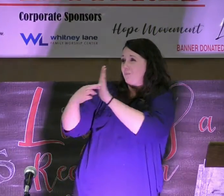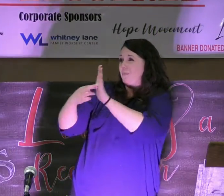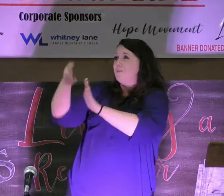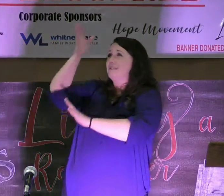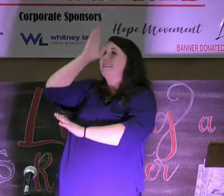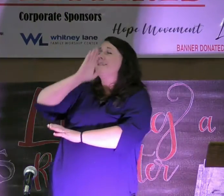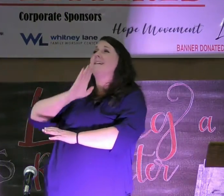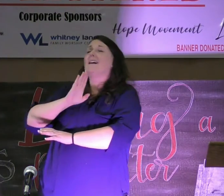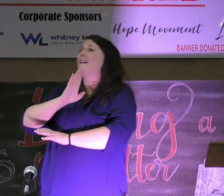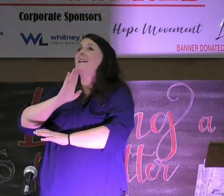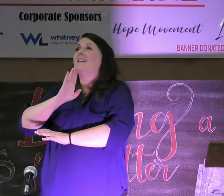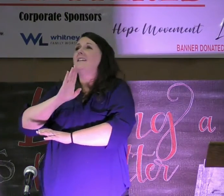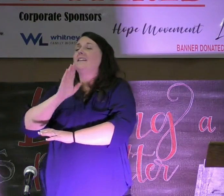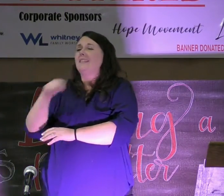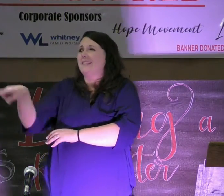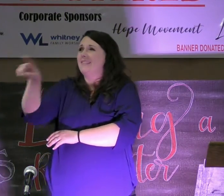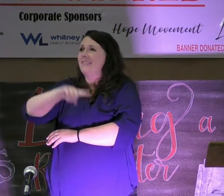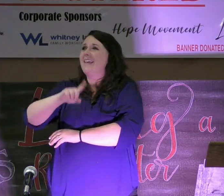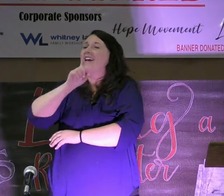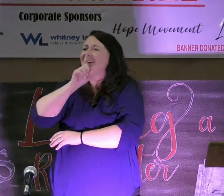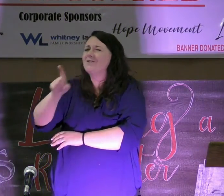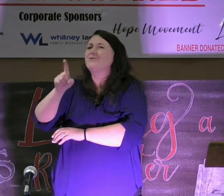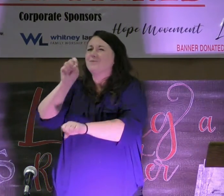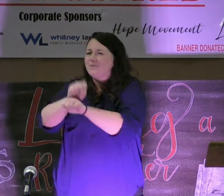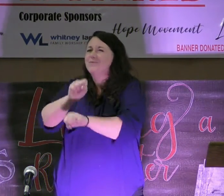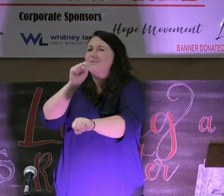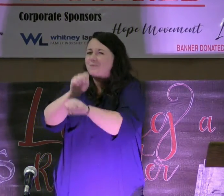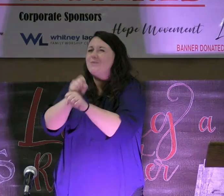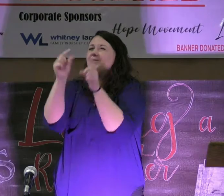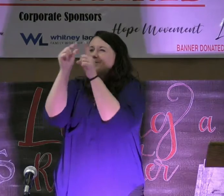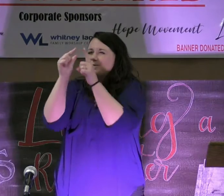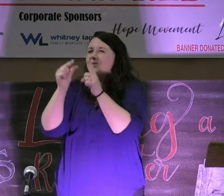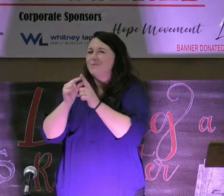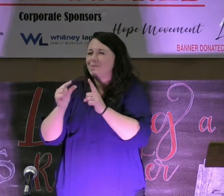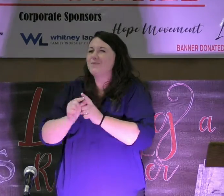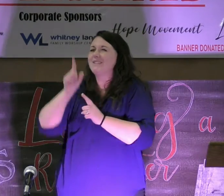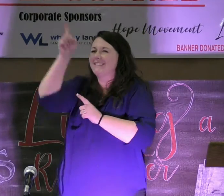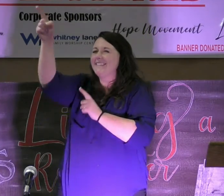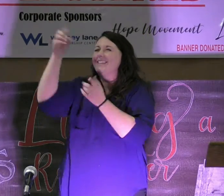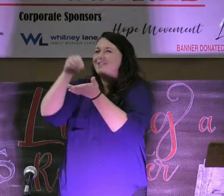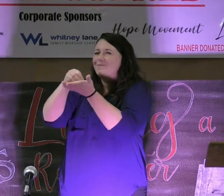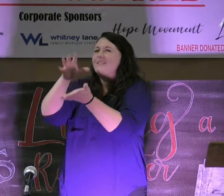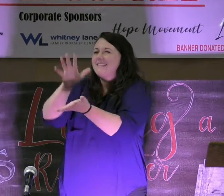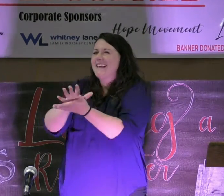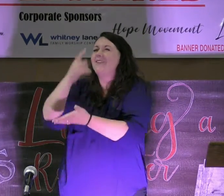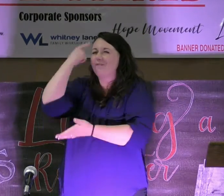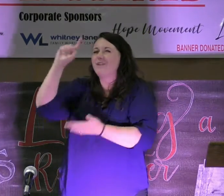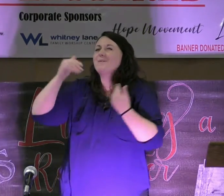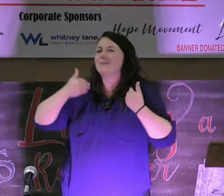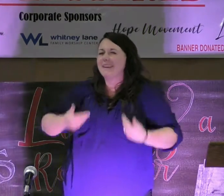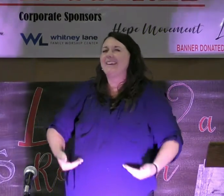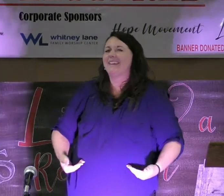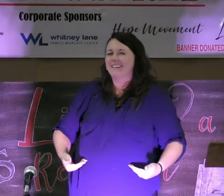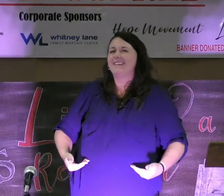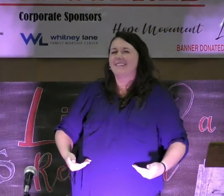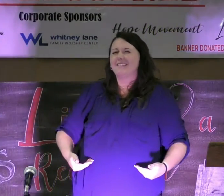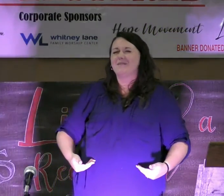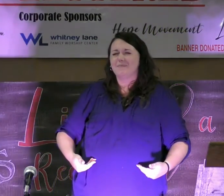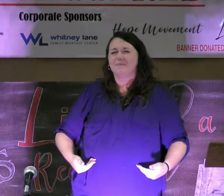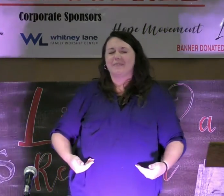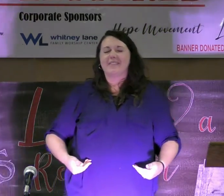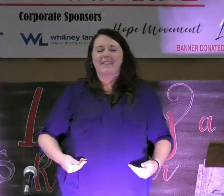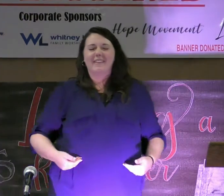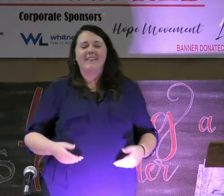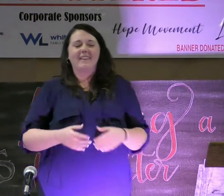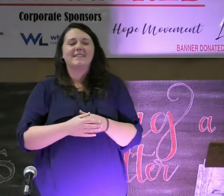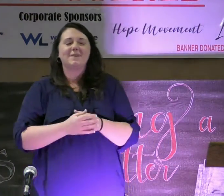God to me. But the actual, literal, tangible words that he has written down for me. And